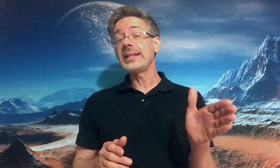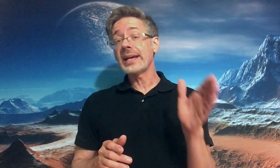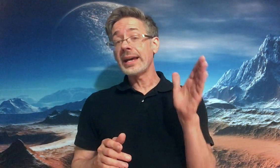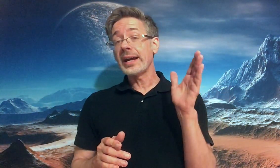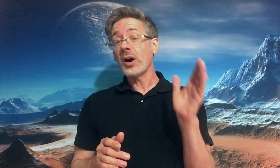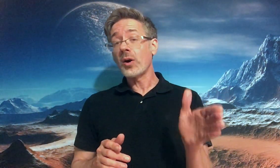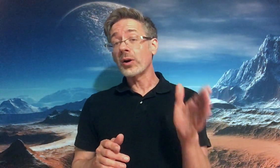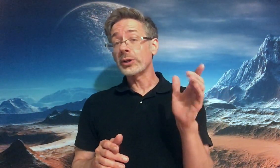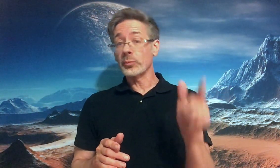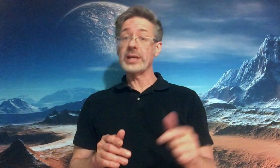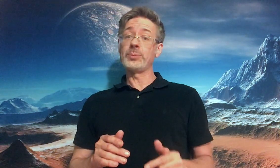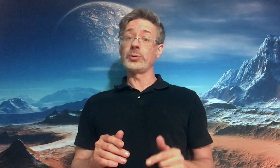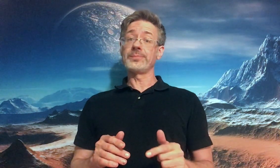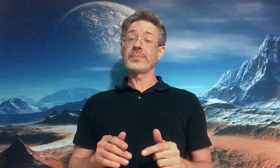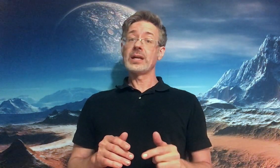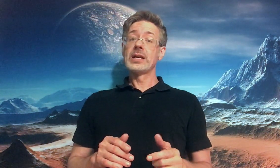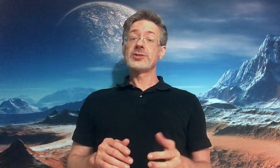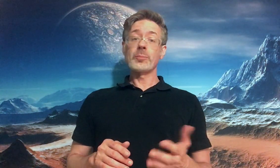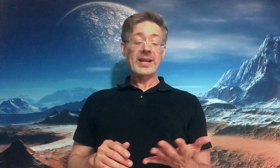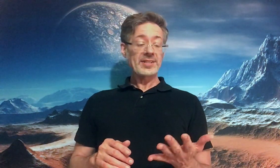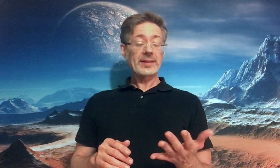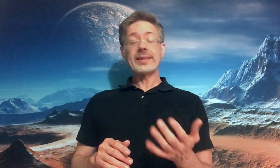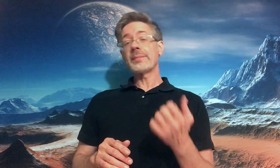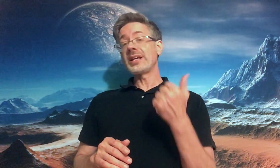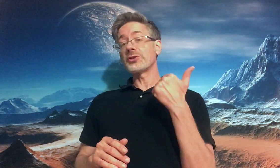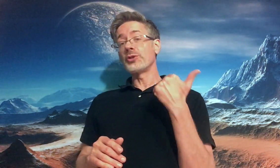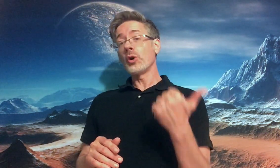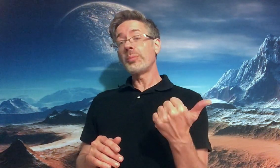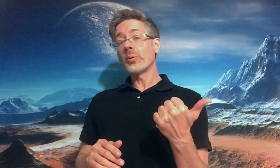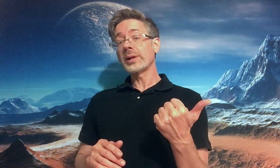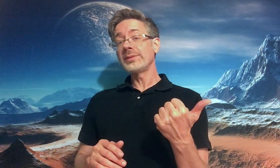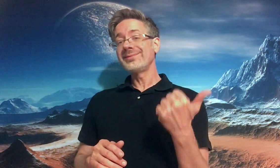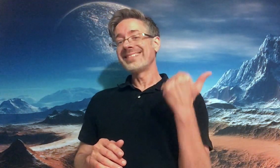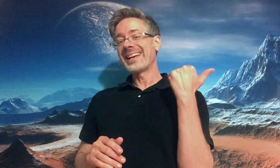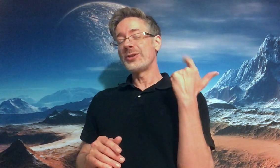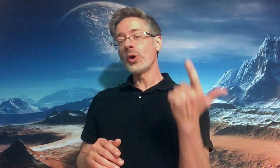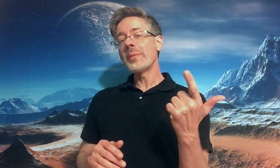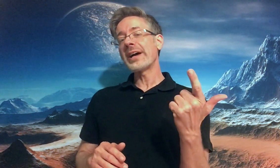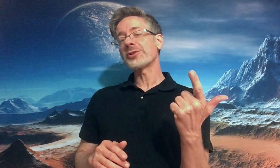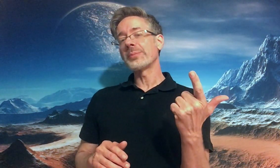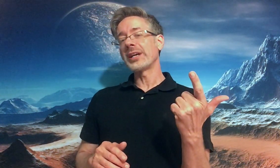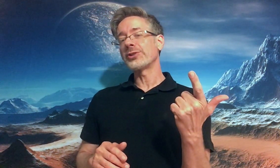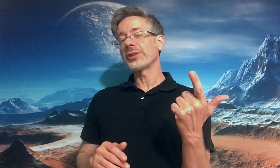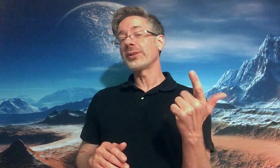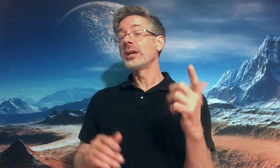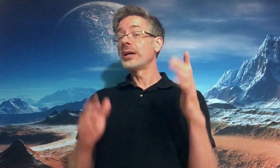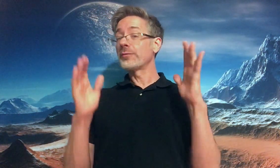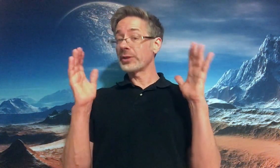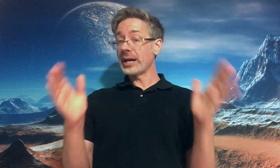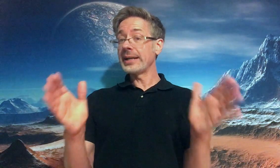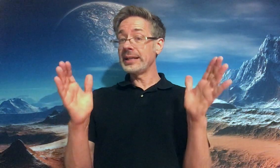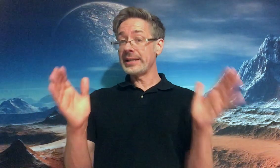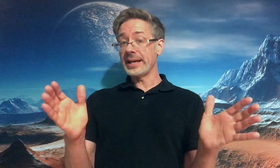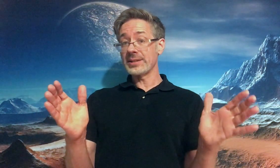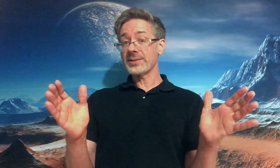-day hard reboot. So basically that means no porn and no masturbation for 90 days.